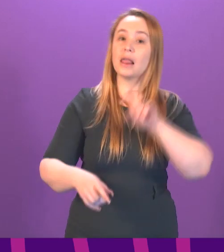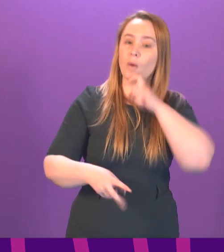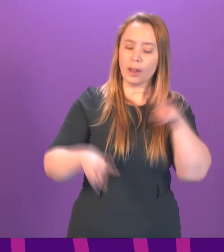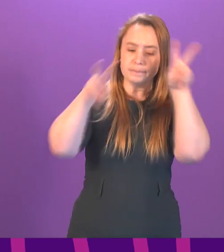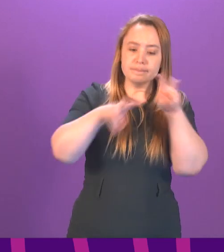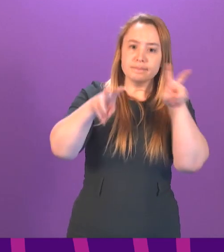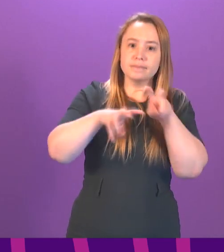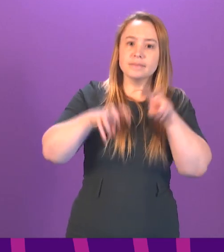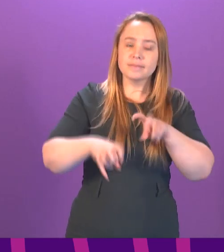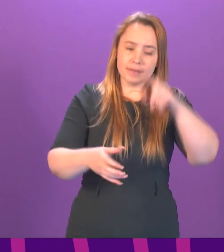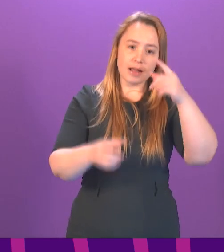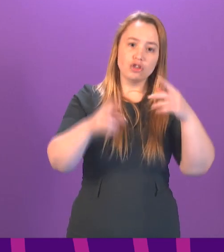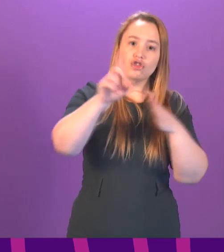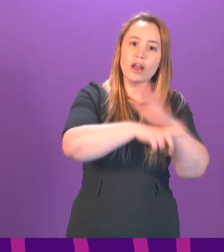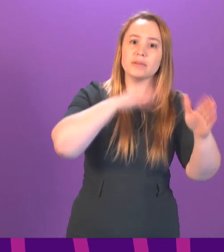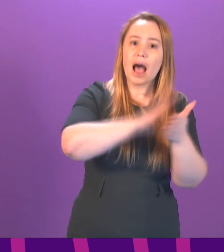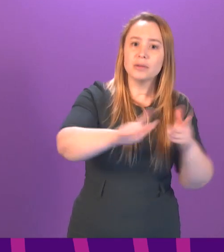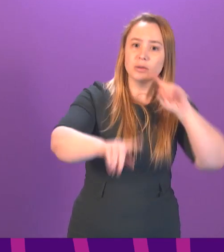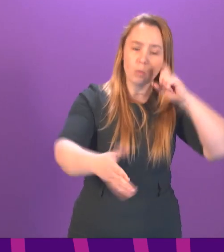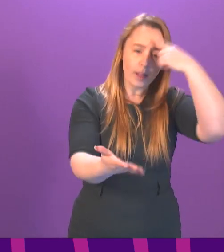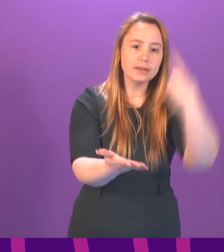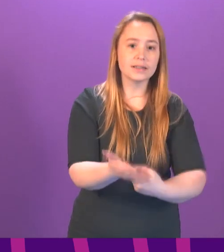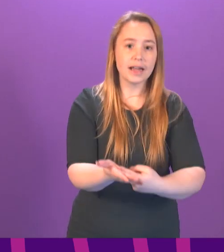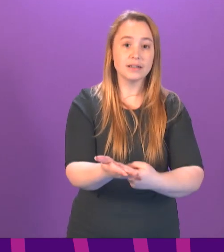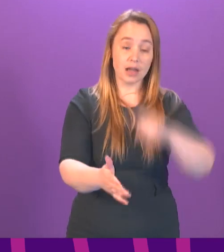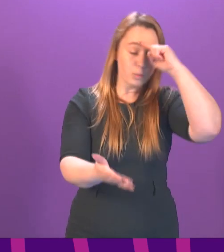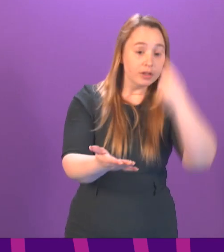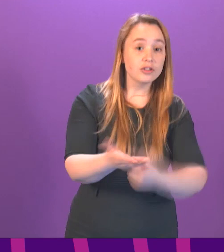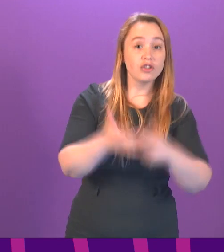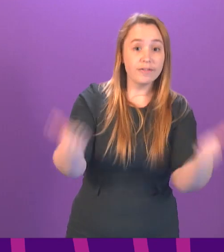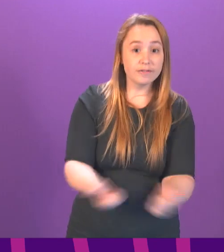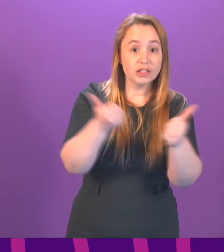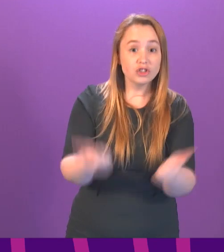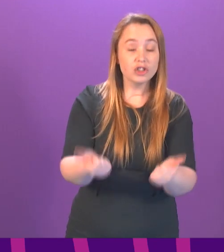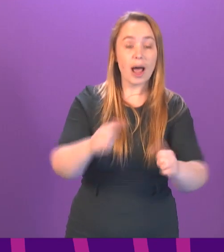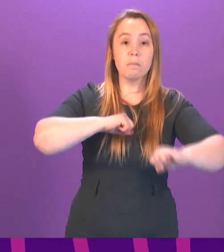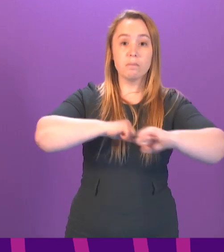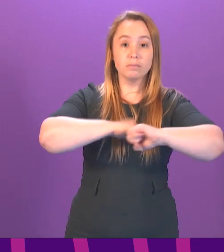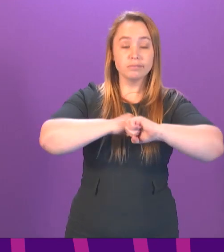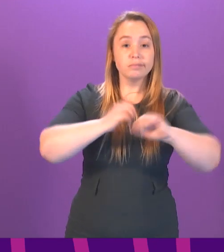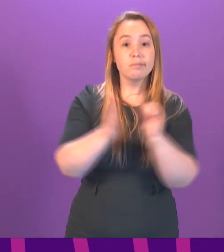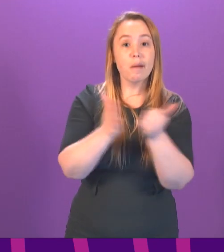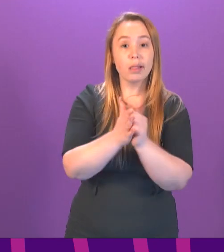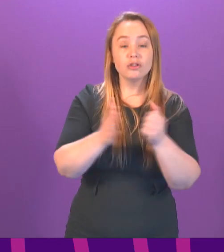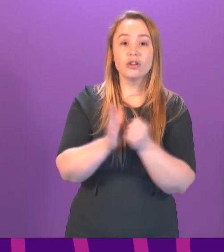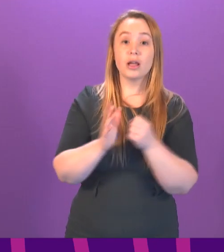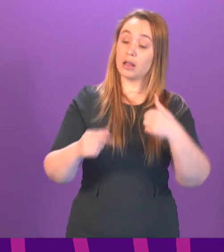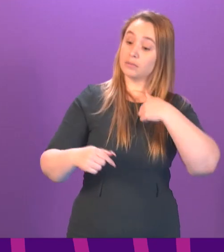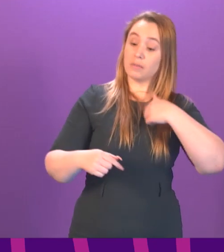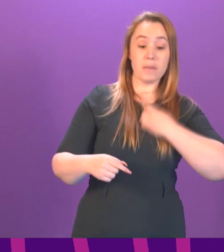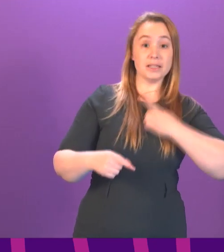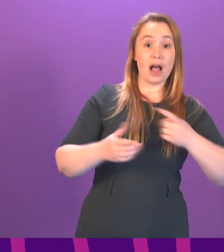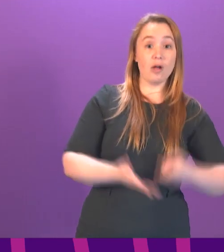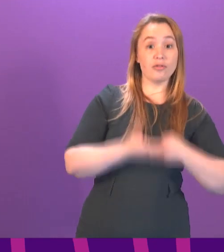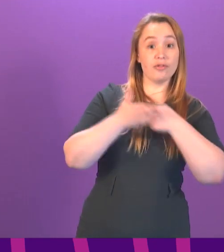of James Hamilton are. when those findings are arrived at and when those findings are published, remember, was me that referred myself to